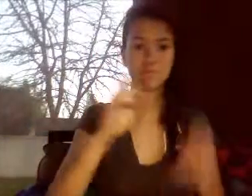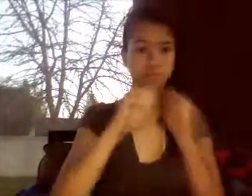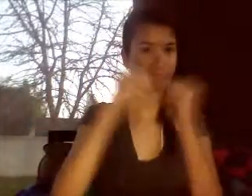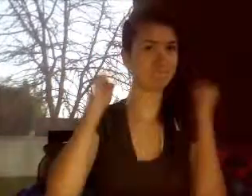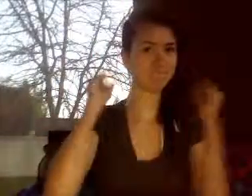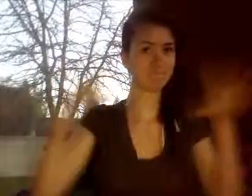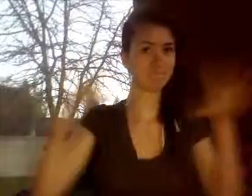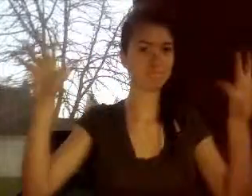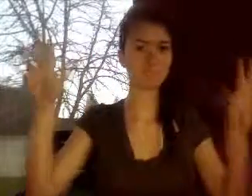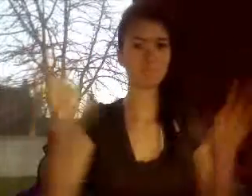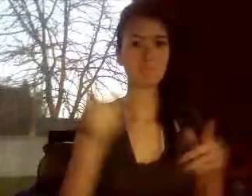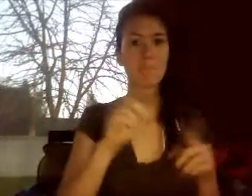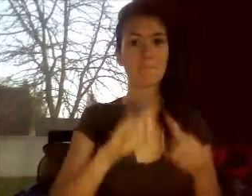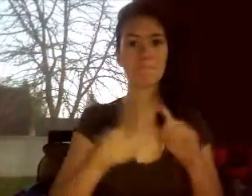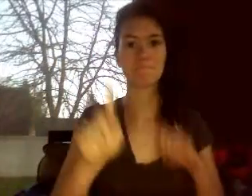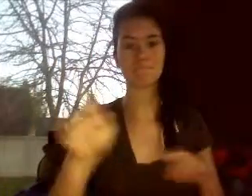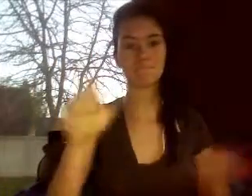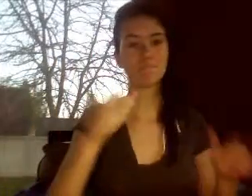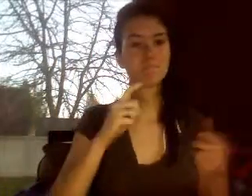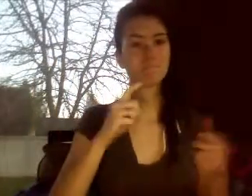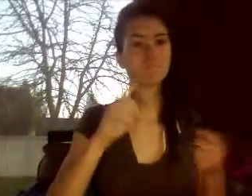You're in my heart and you're in the air.